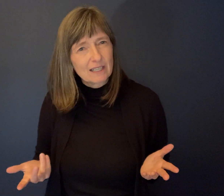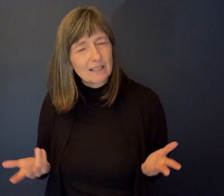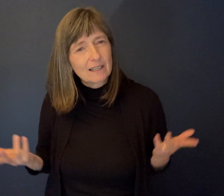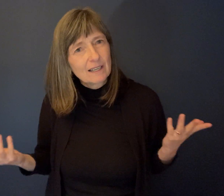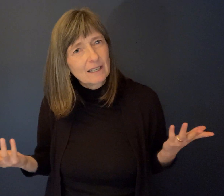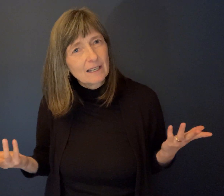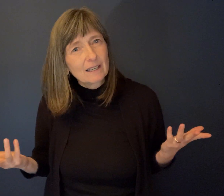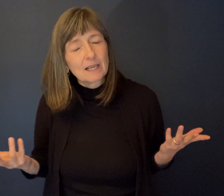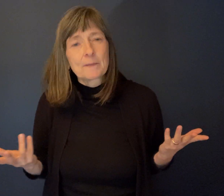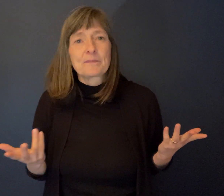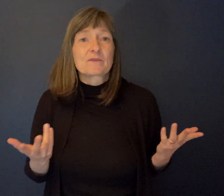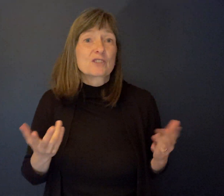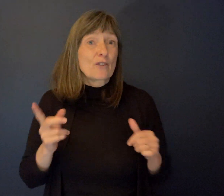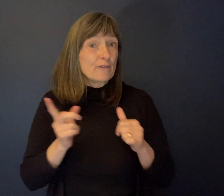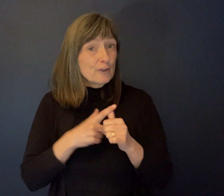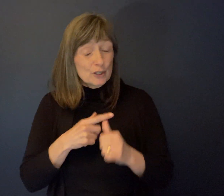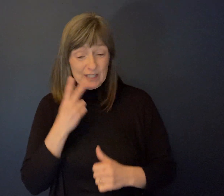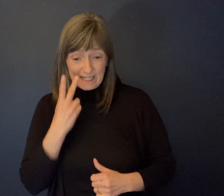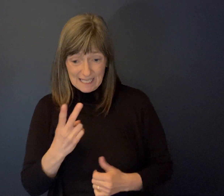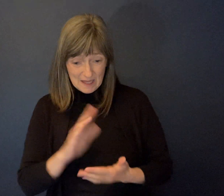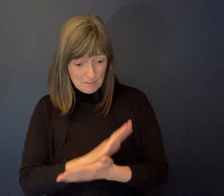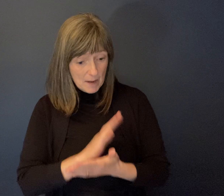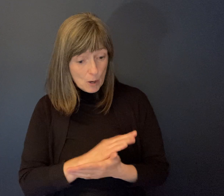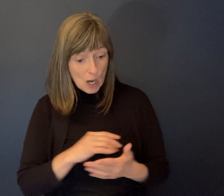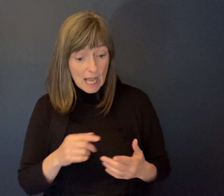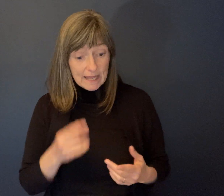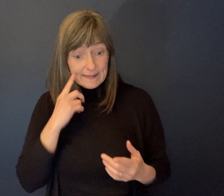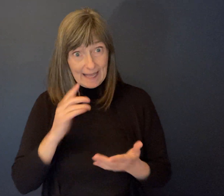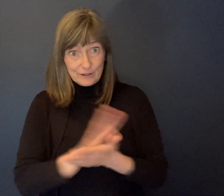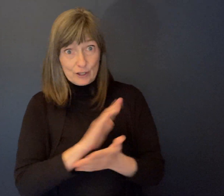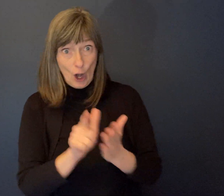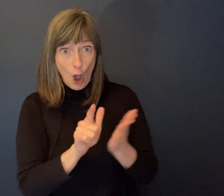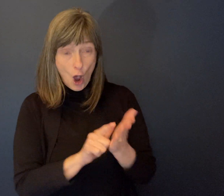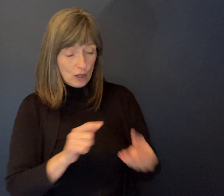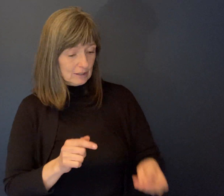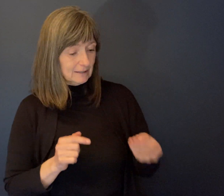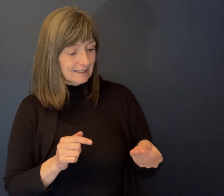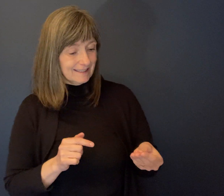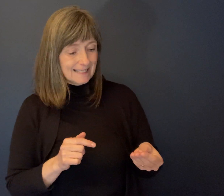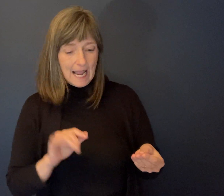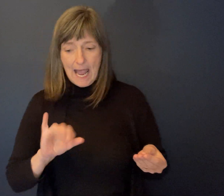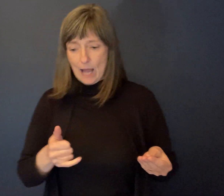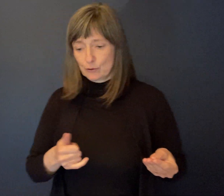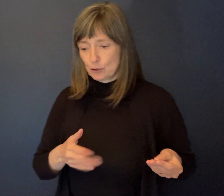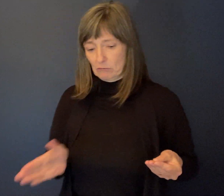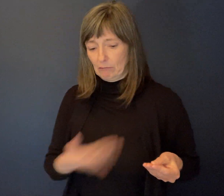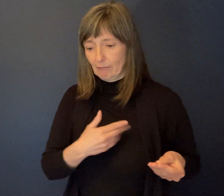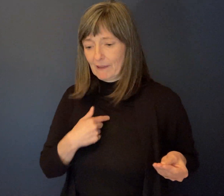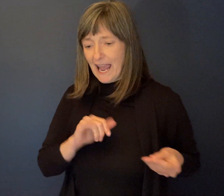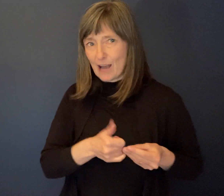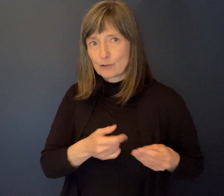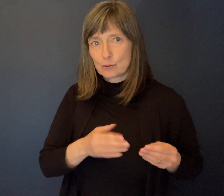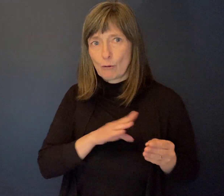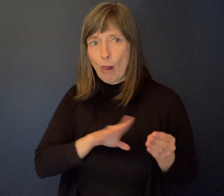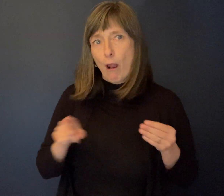builders, business owners are seeing is like, okay, this is how you can be exempt from creating an accessible business, whatever it is.